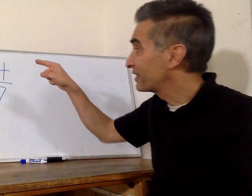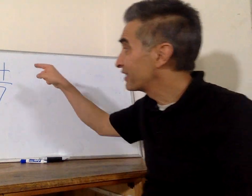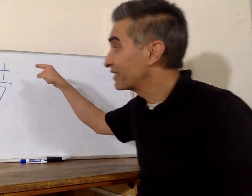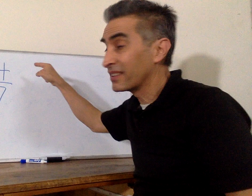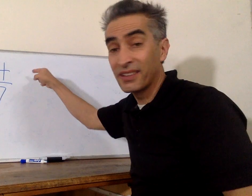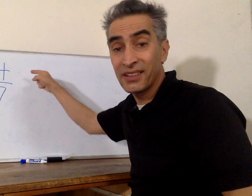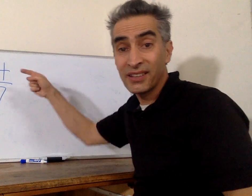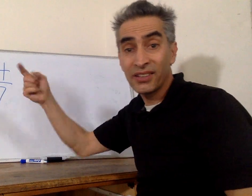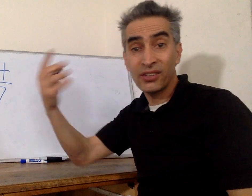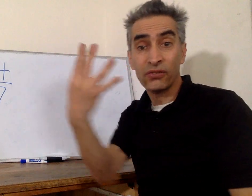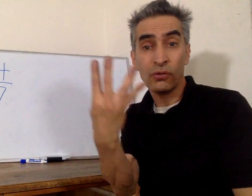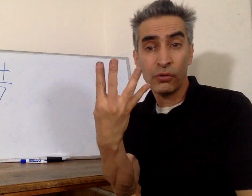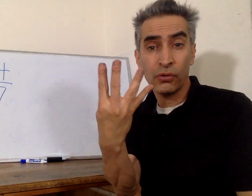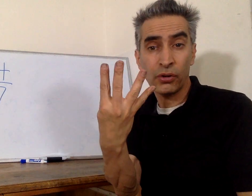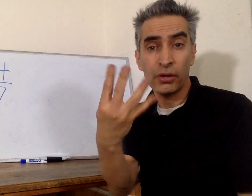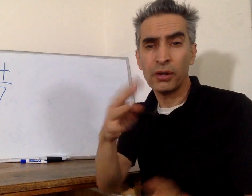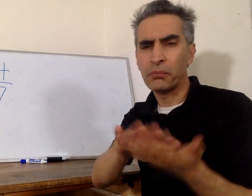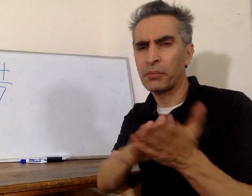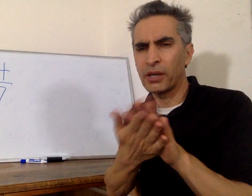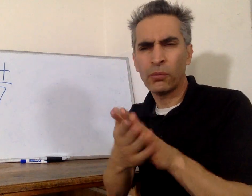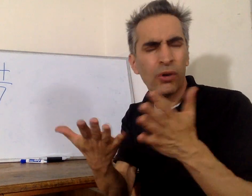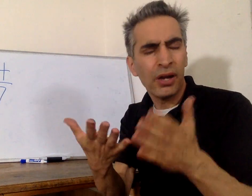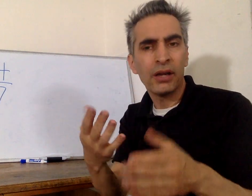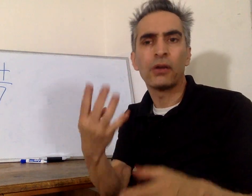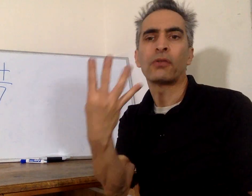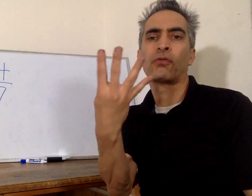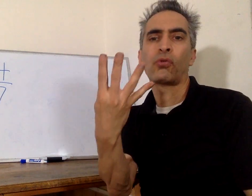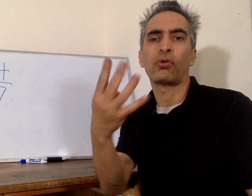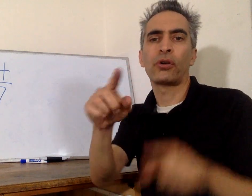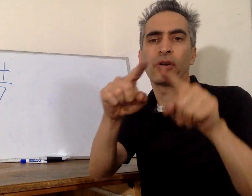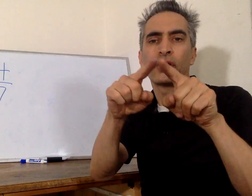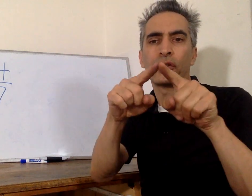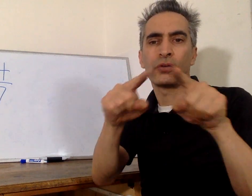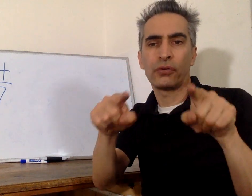Write. This four becomes four triangles.